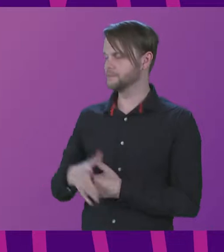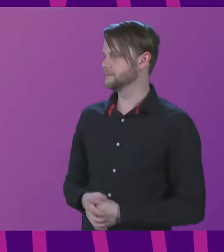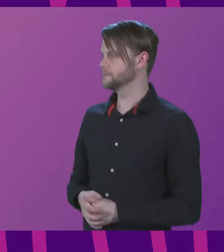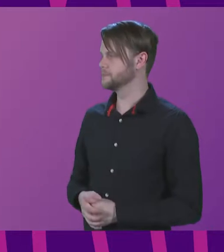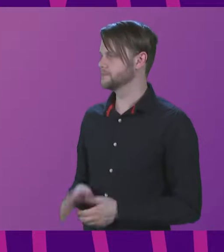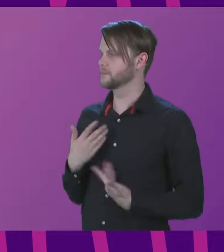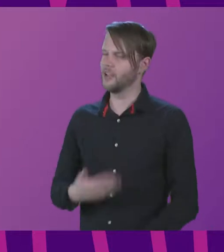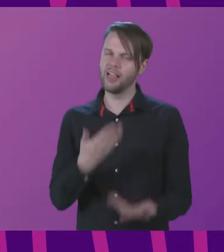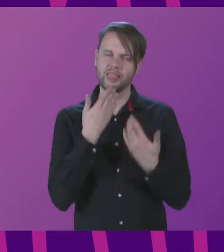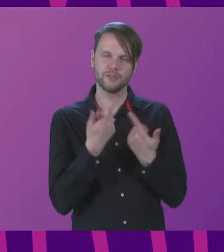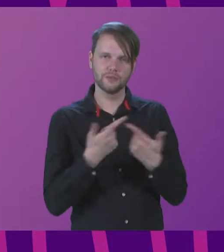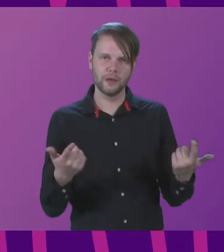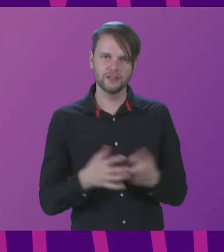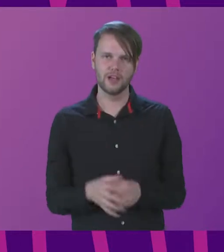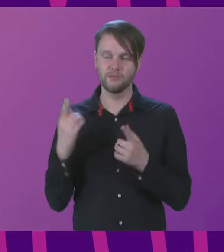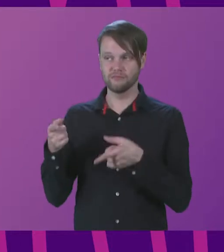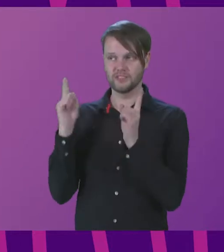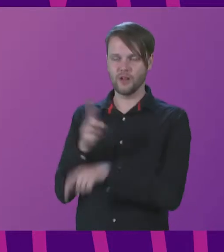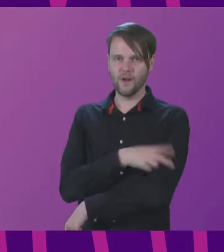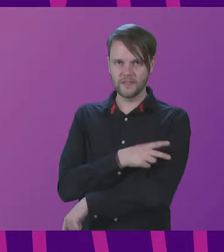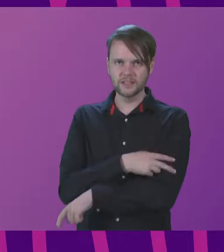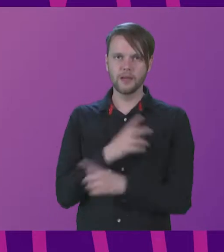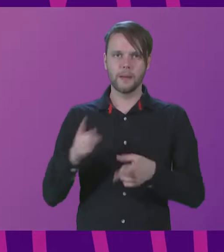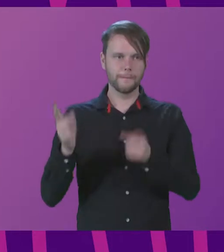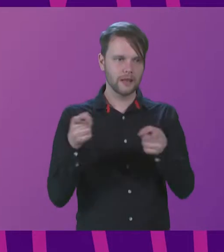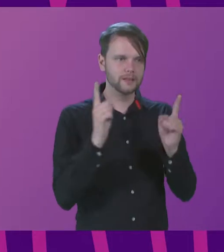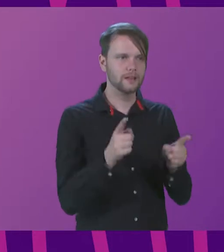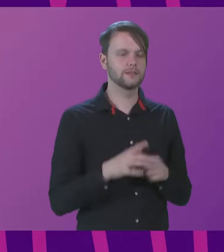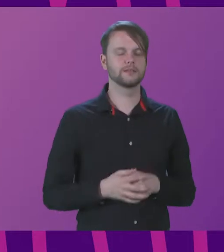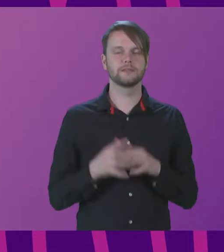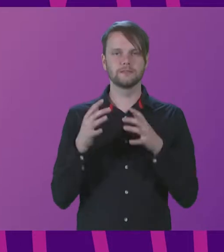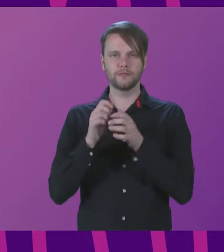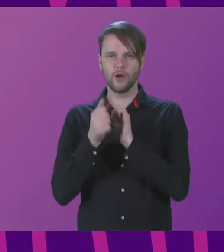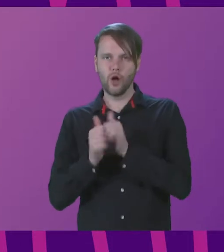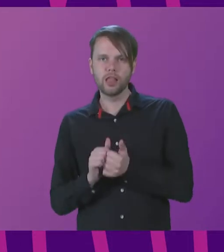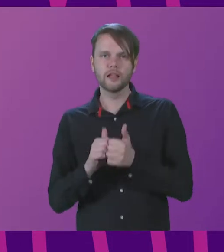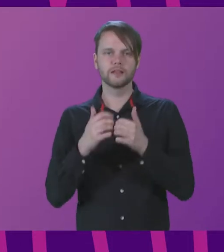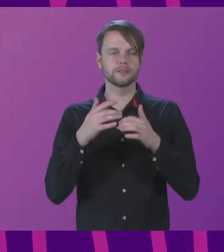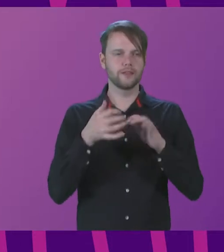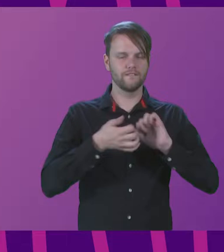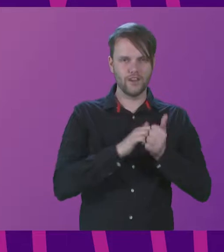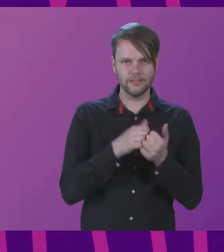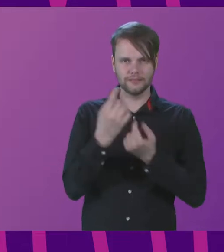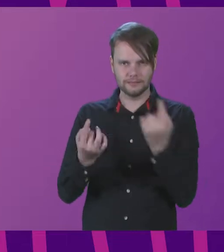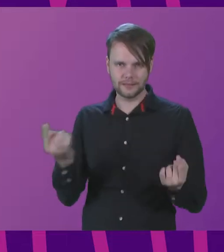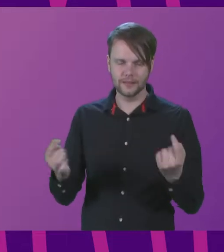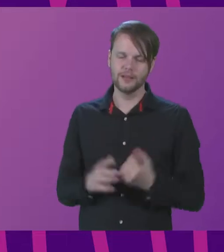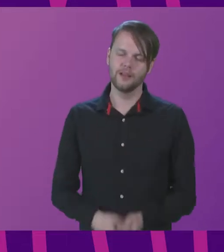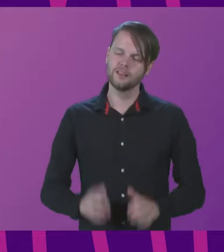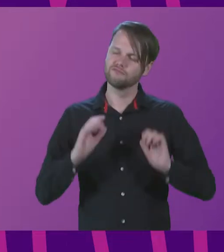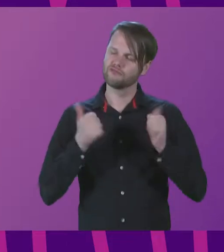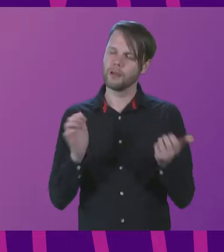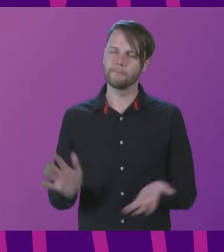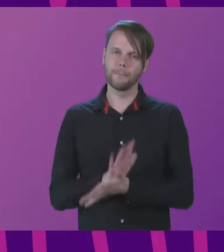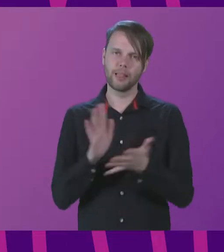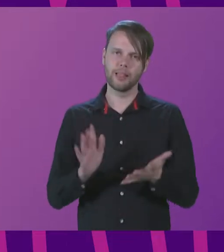Thank you so much. Thank presiding officer, ministers, cabinet secretary, colleagues and friends. It's a great pleasure